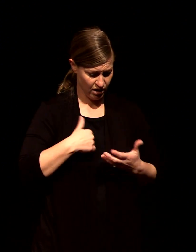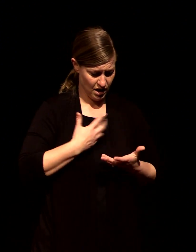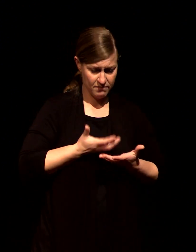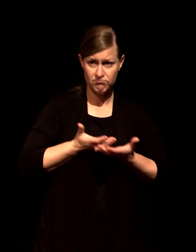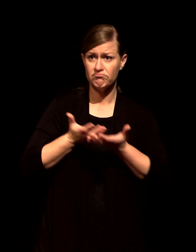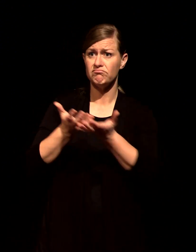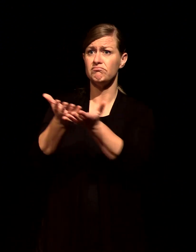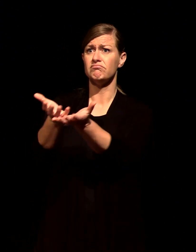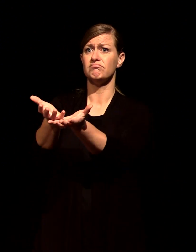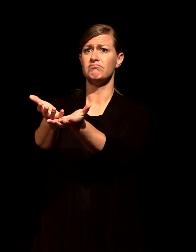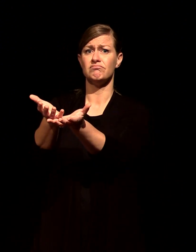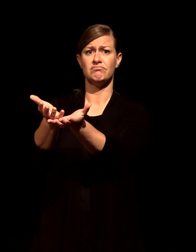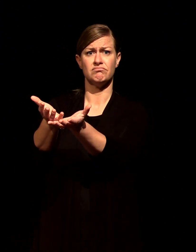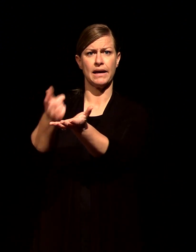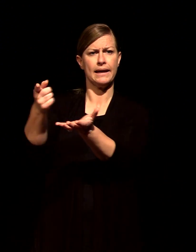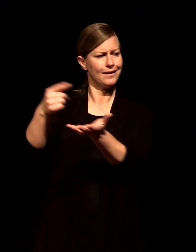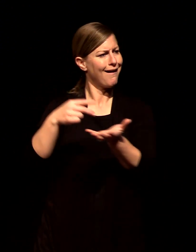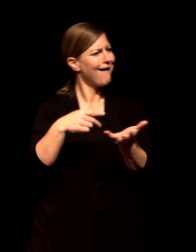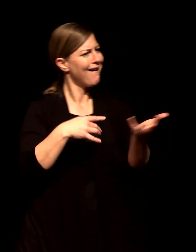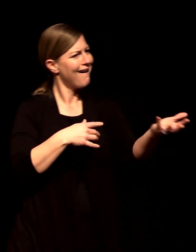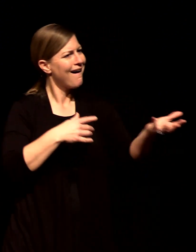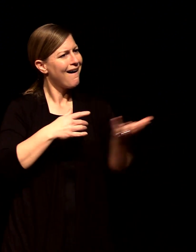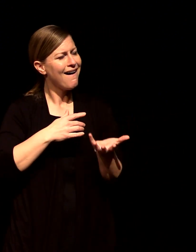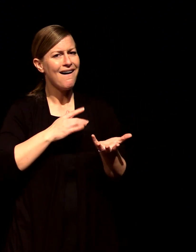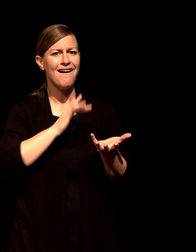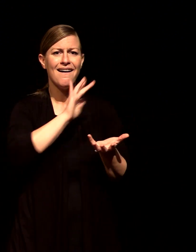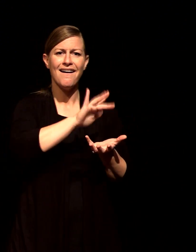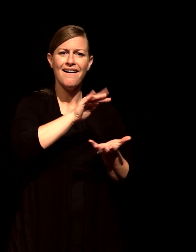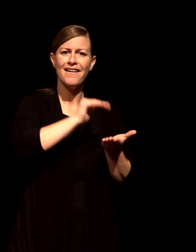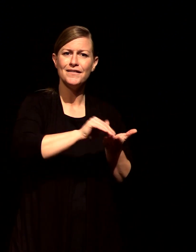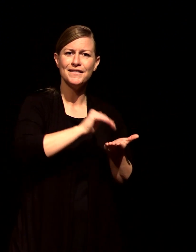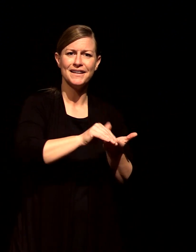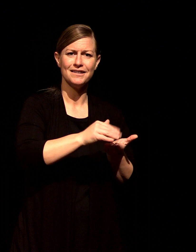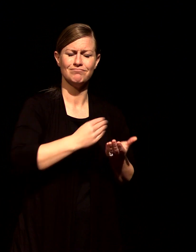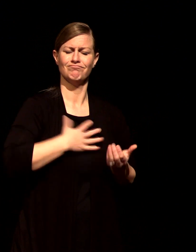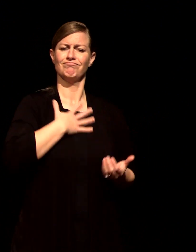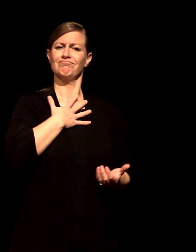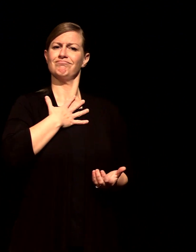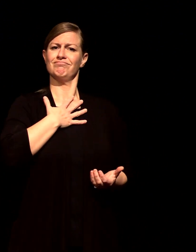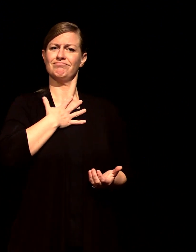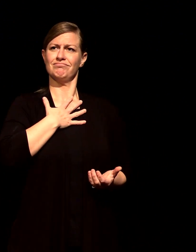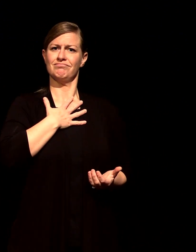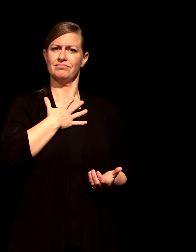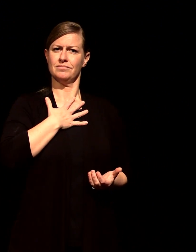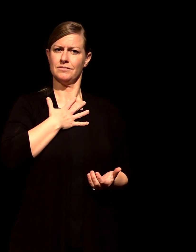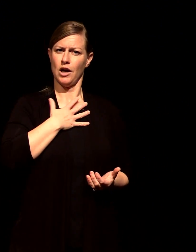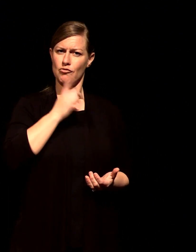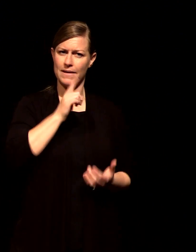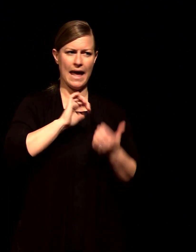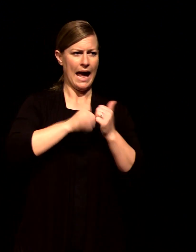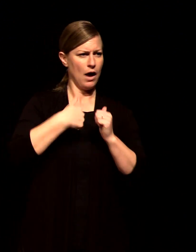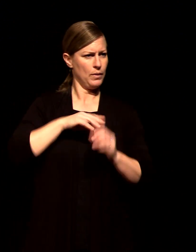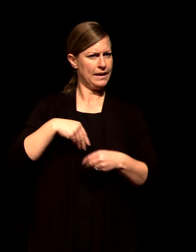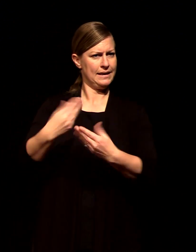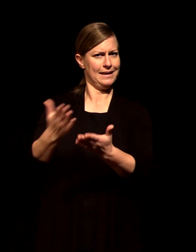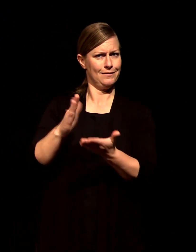confession and repentance and we don't always think that way now where do we find this in scripture Hebrews chapter 12 if you want to